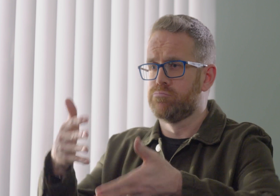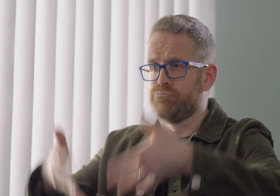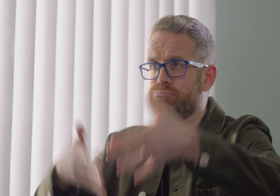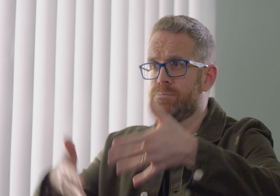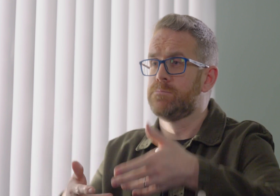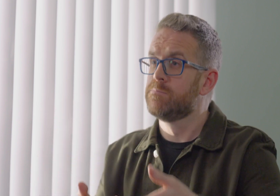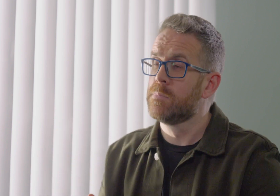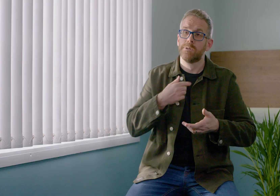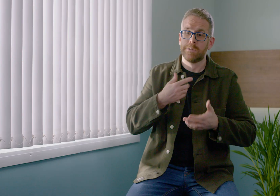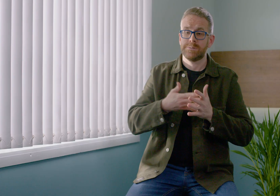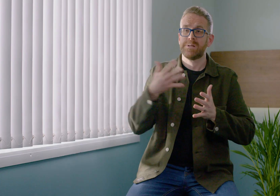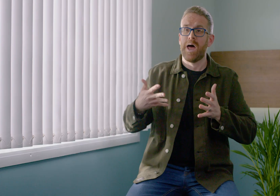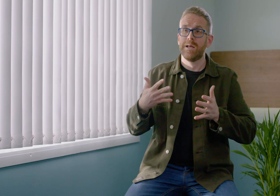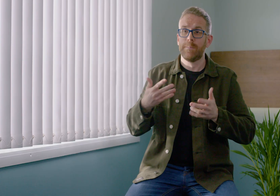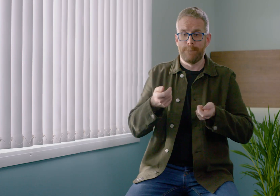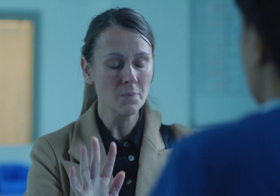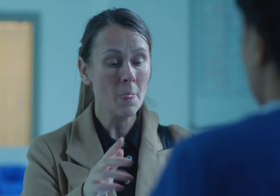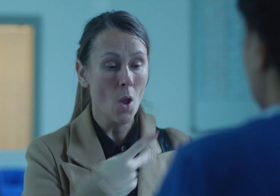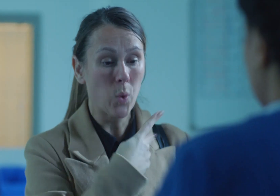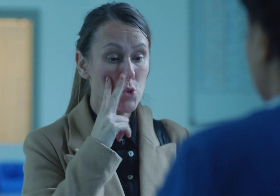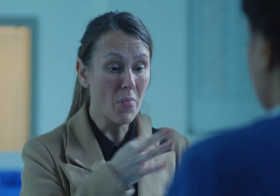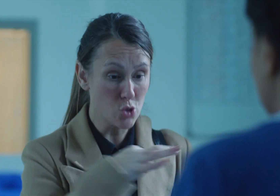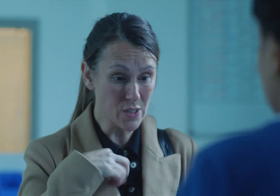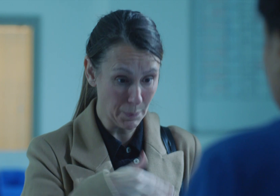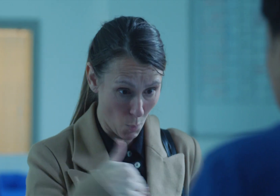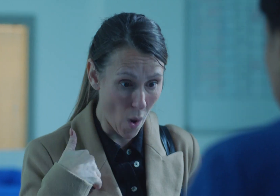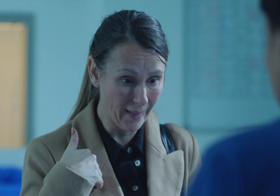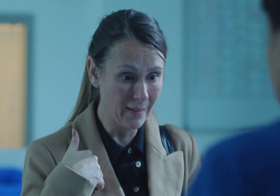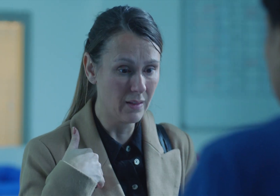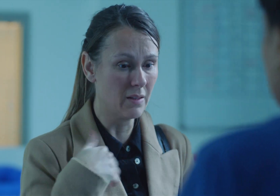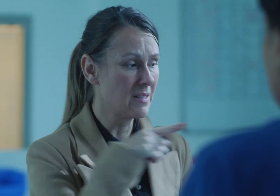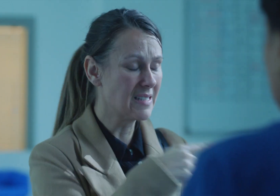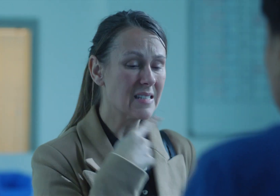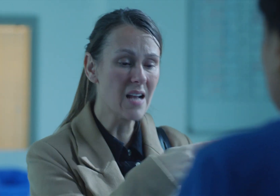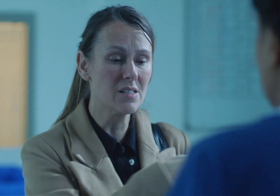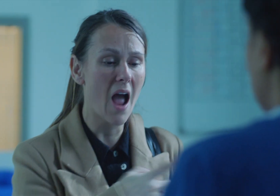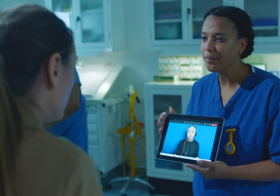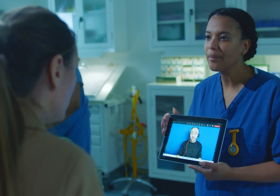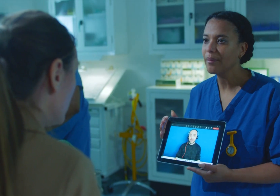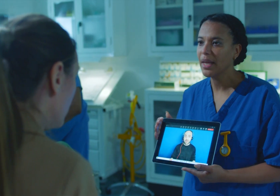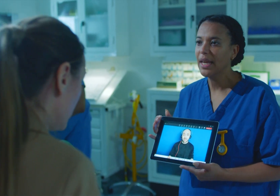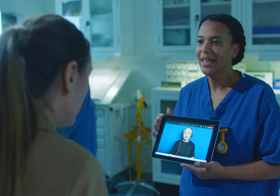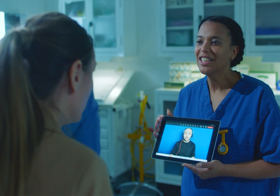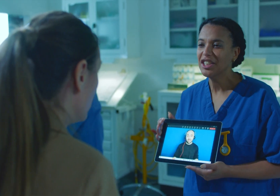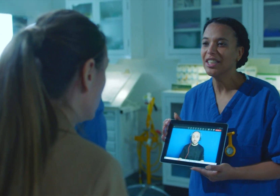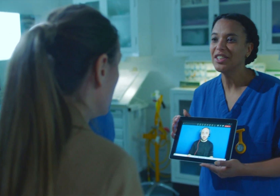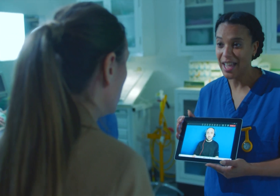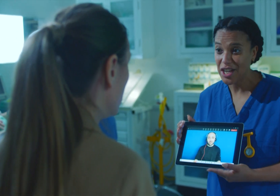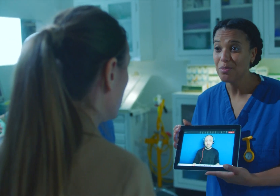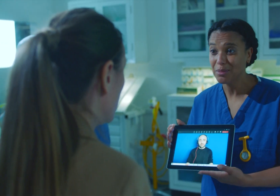language translation through Signly. I went to see the doctors this morning, but we couldn't explain her symptoms. It's okay. Your